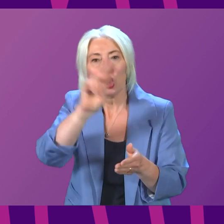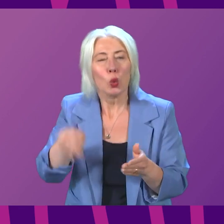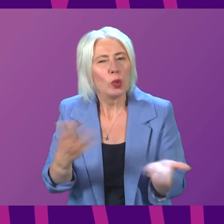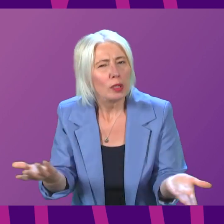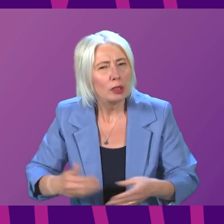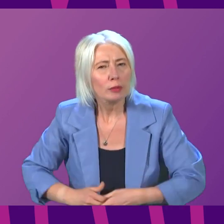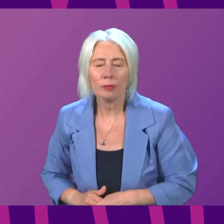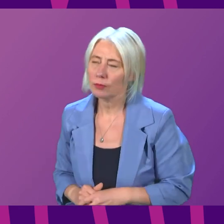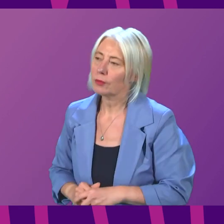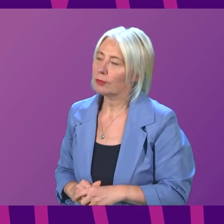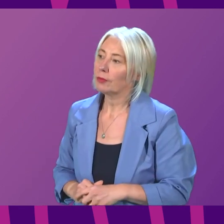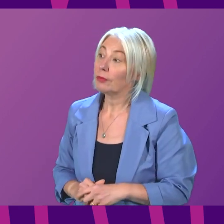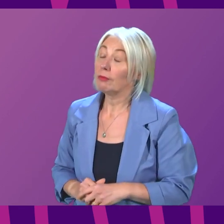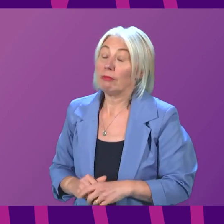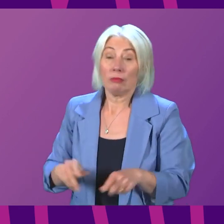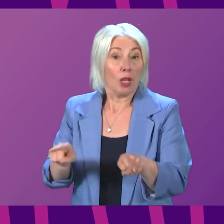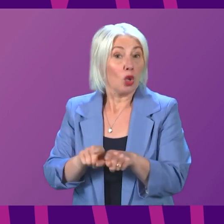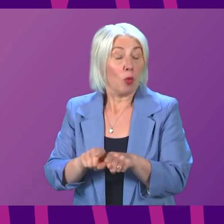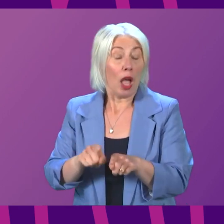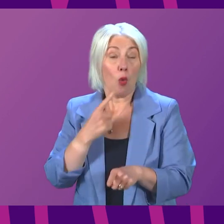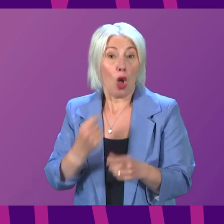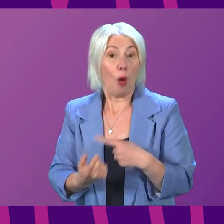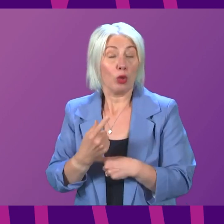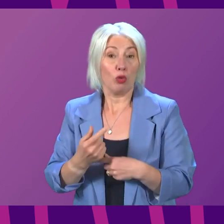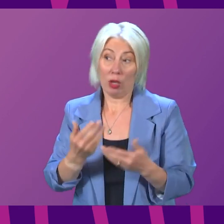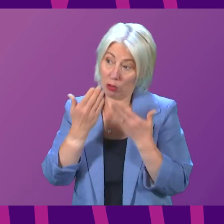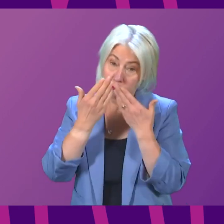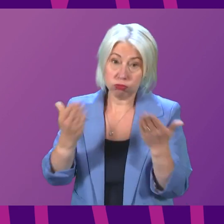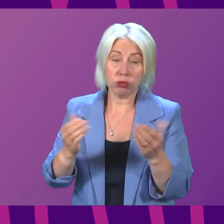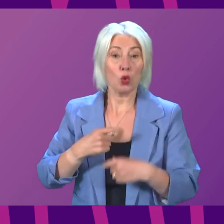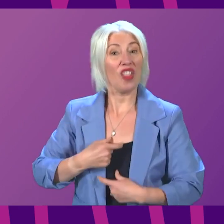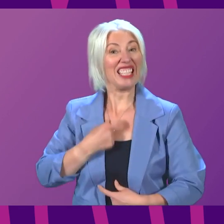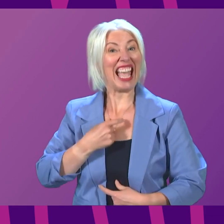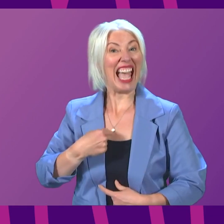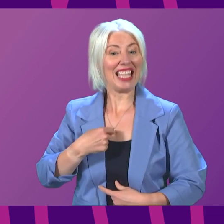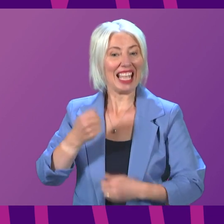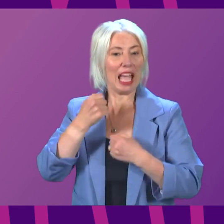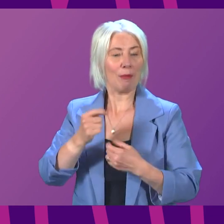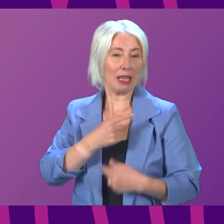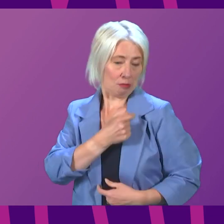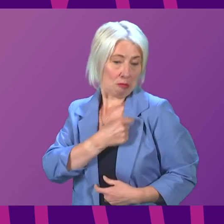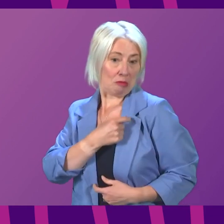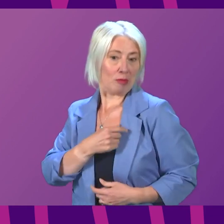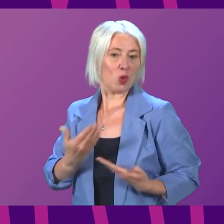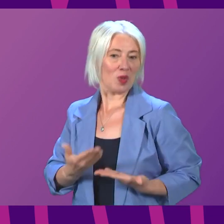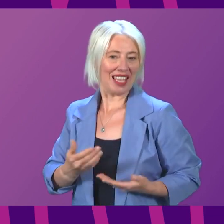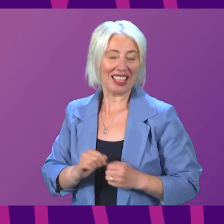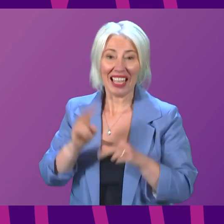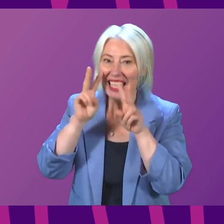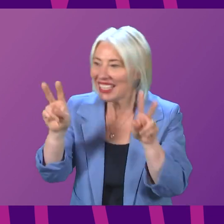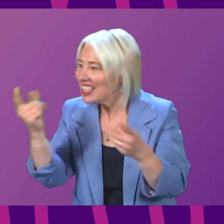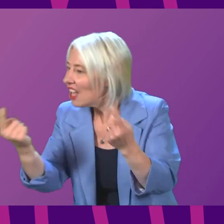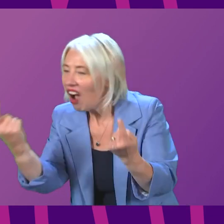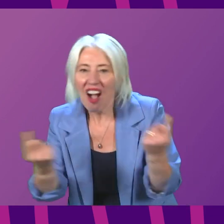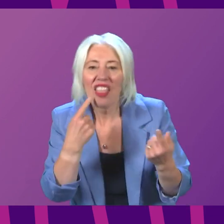First Minister. Firstly, can I also take the opportunity to pay tribute to the Thai campaign? I am proud to be wearing their badge today and I see many members